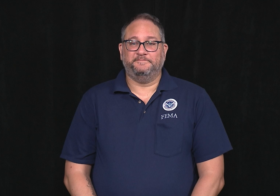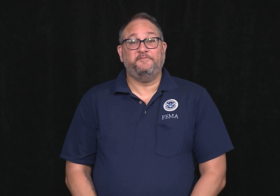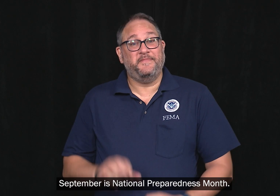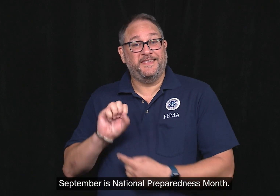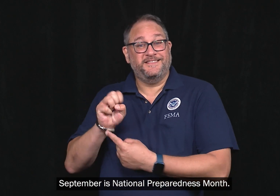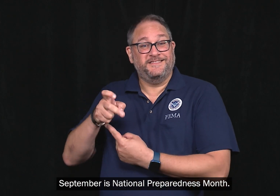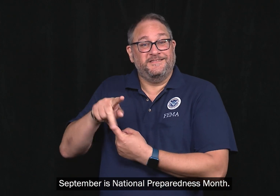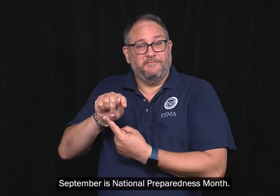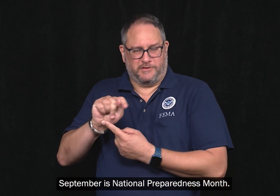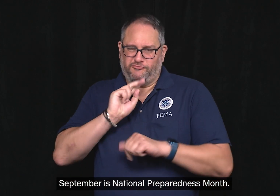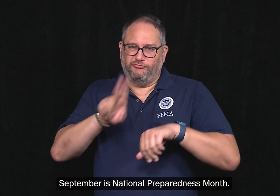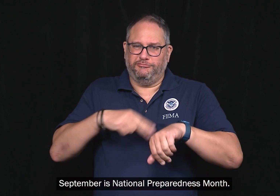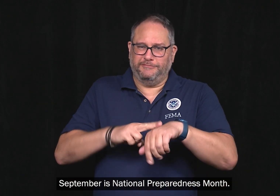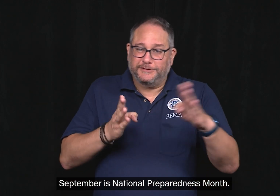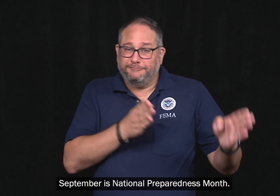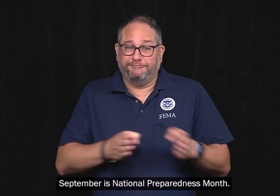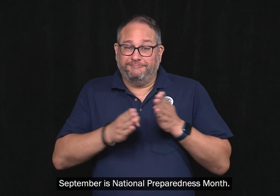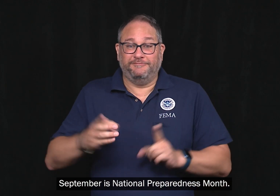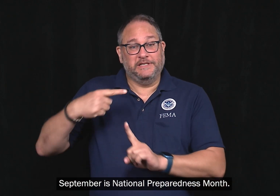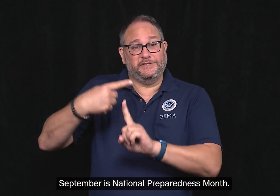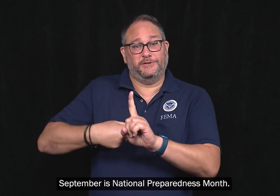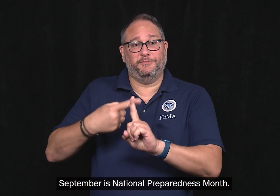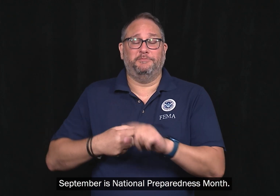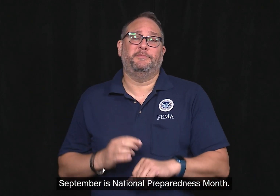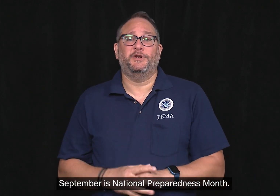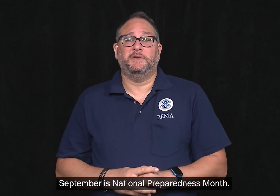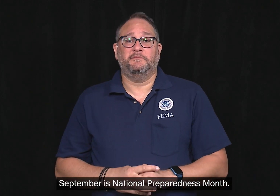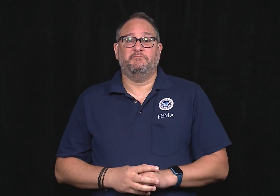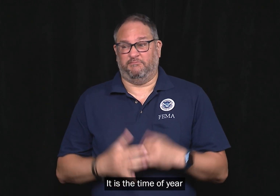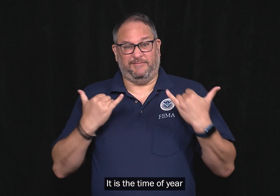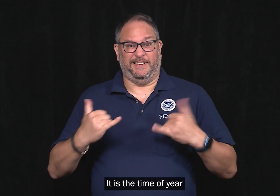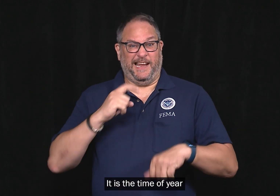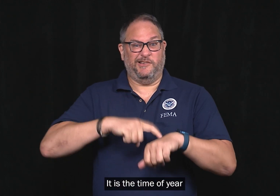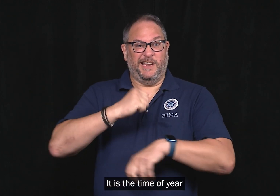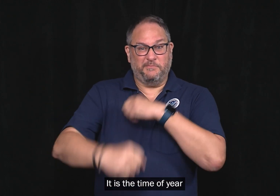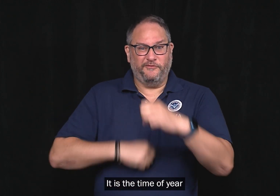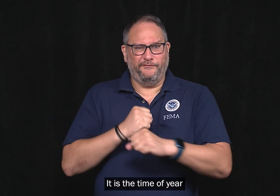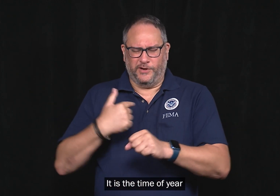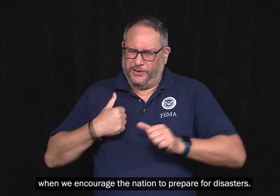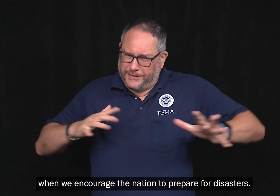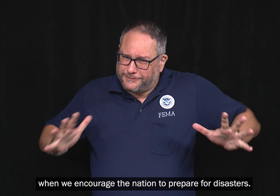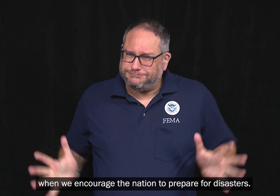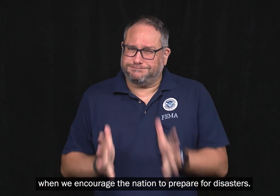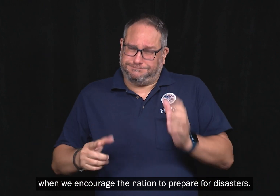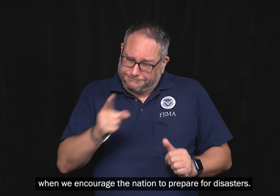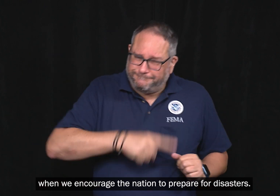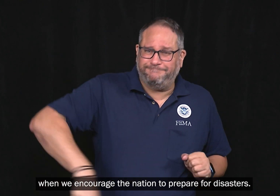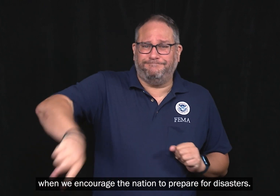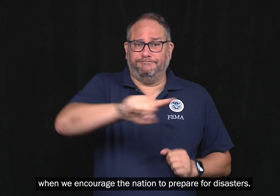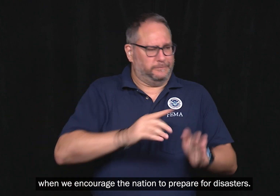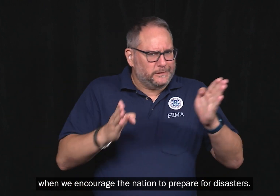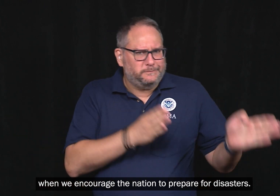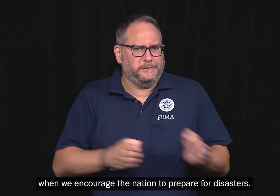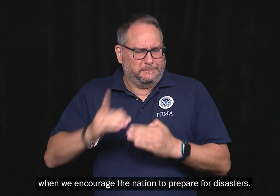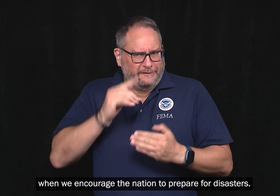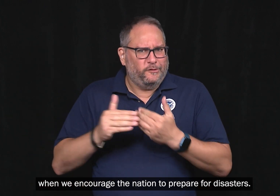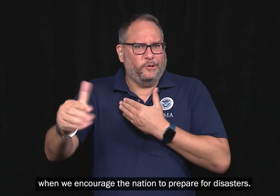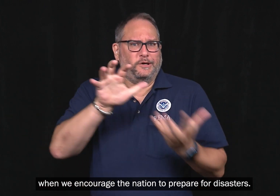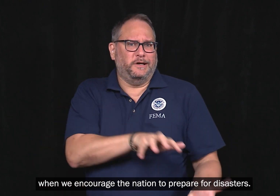September is National Preparedness Month. It is the time of year when we encourage the nation to prepare for disasters.